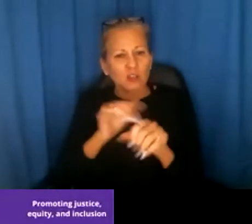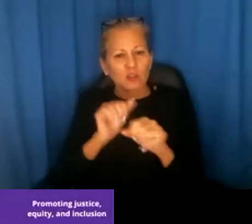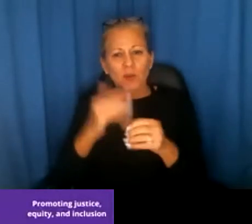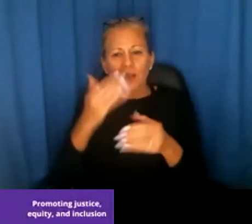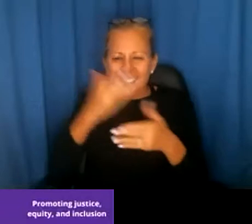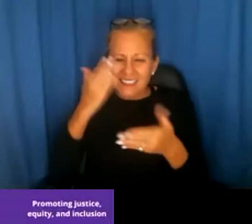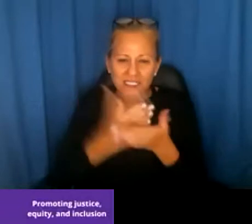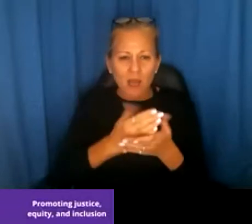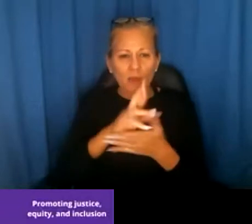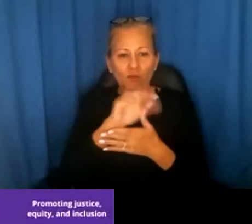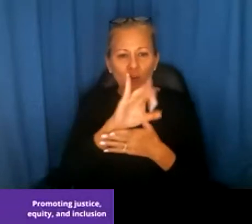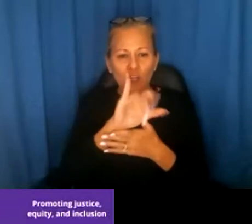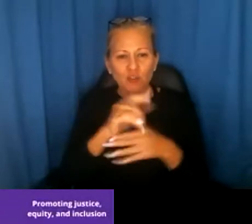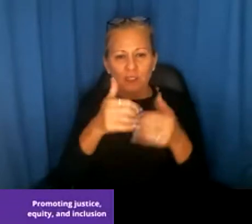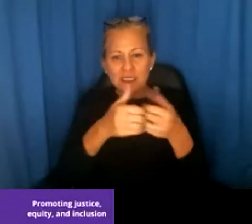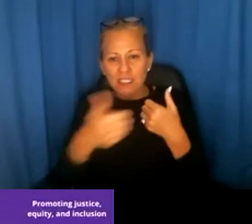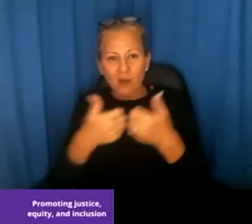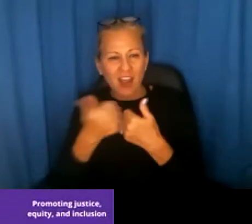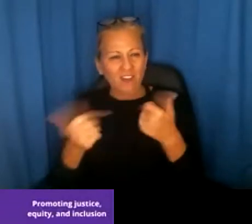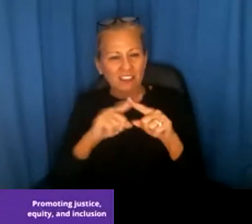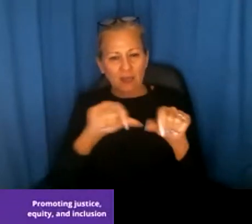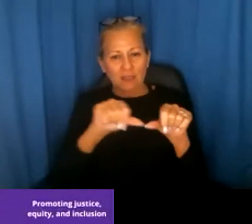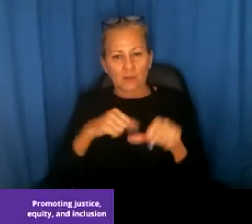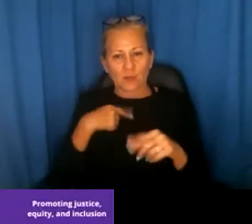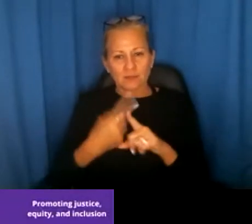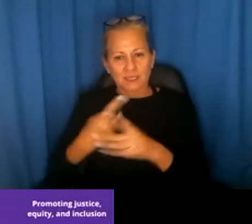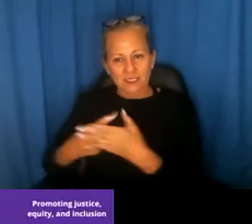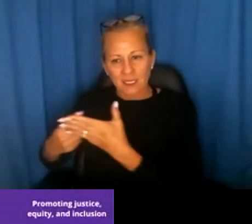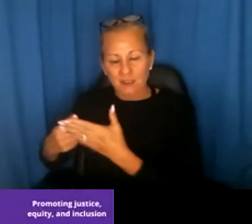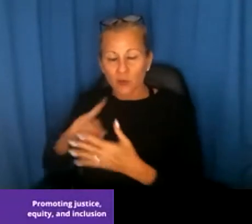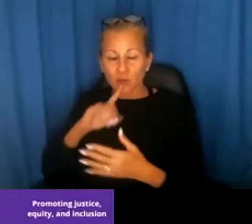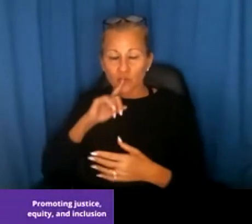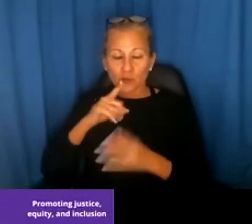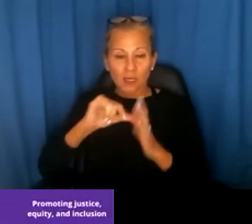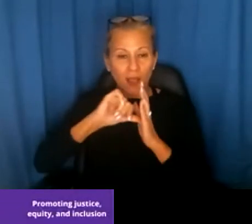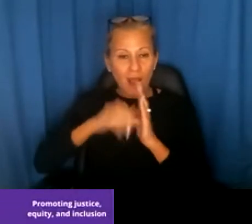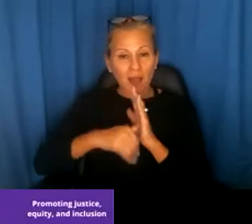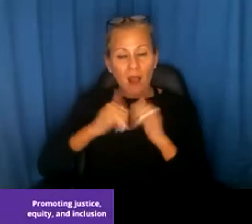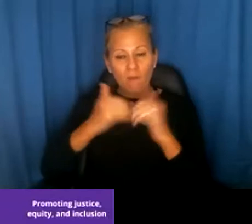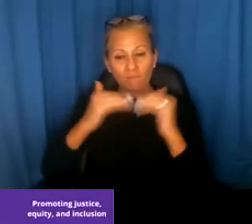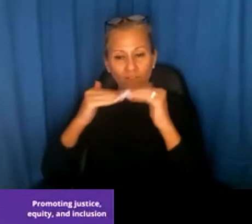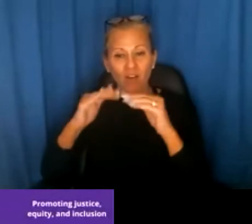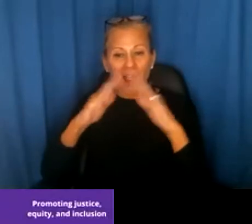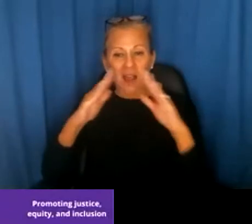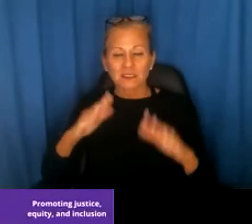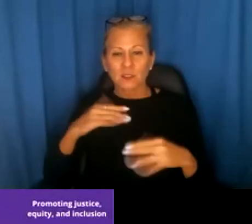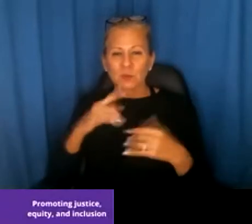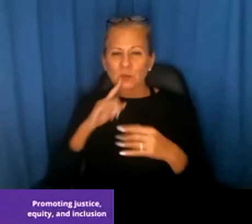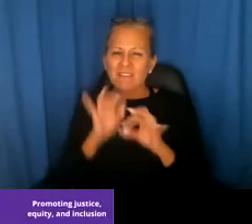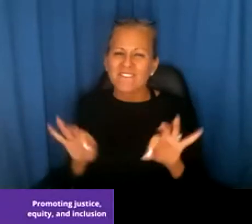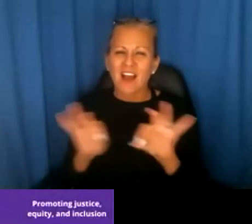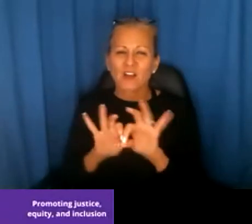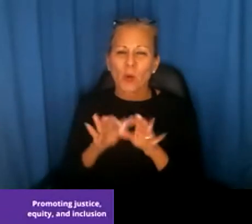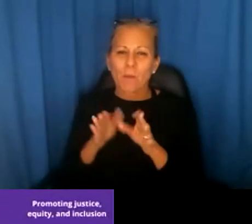so many of these different areas that we've touched on today. Again, it also really highlights how fair housing is this vital pathway